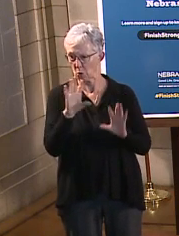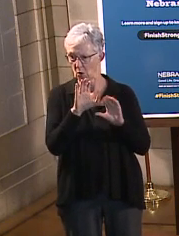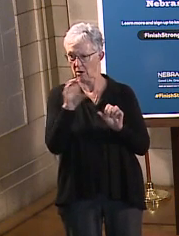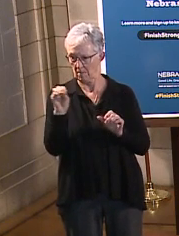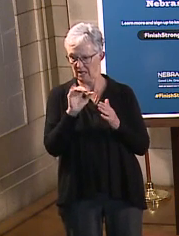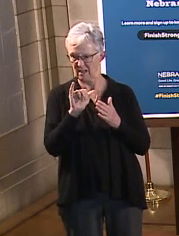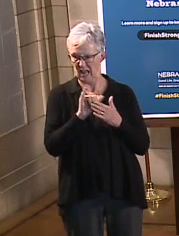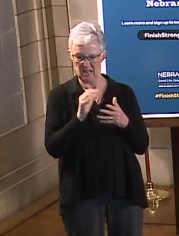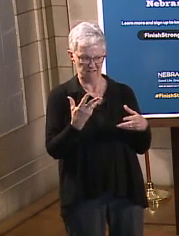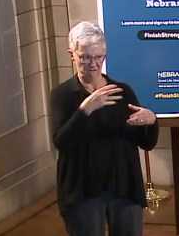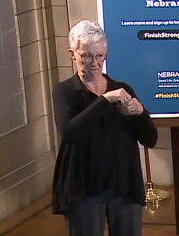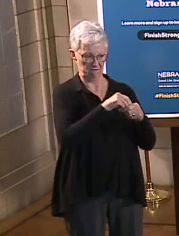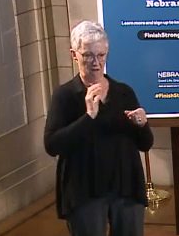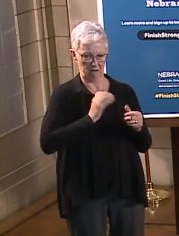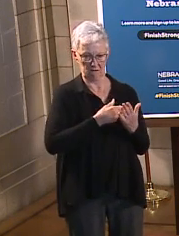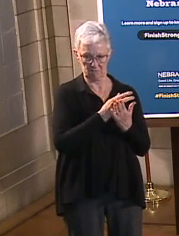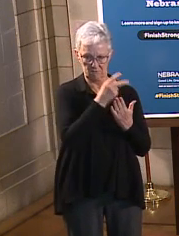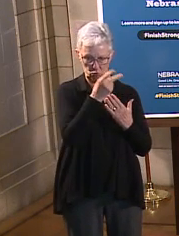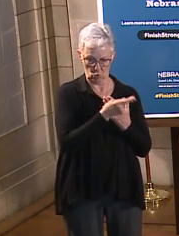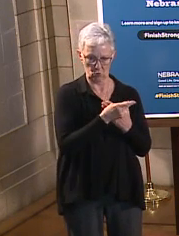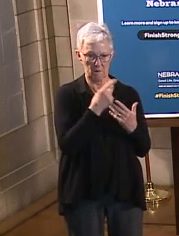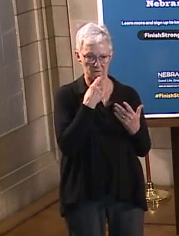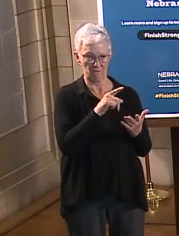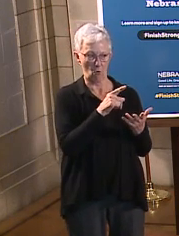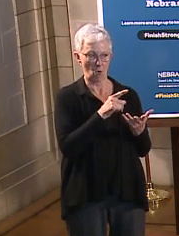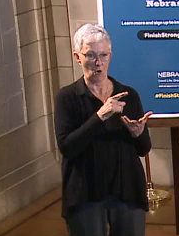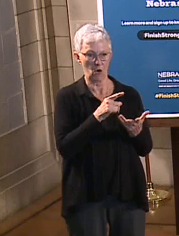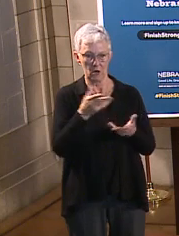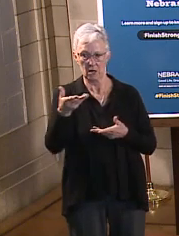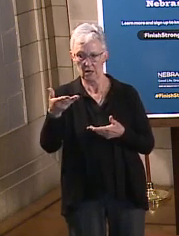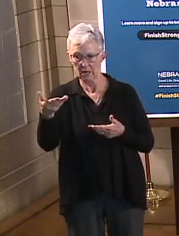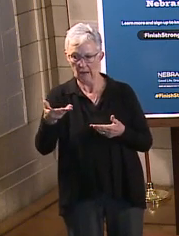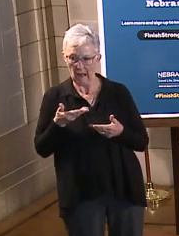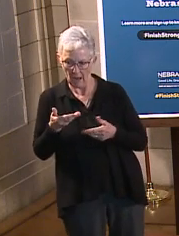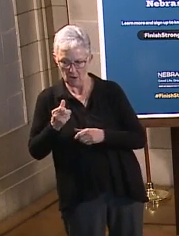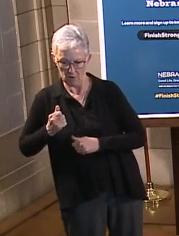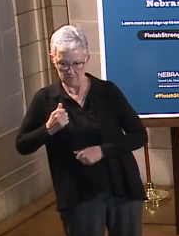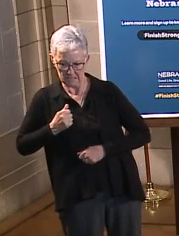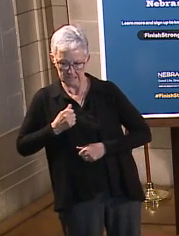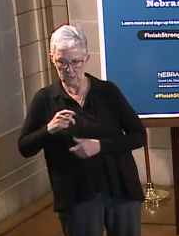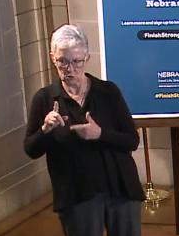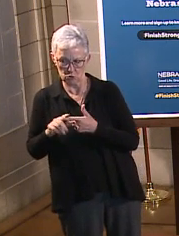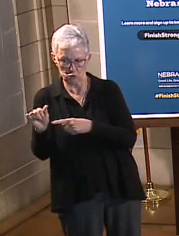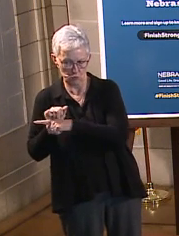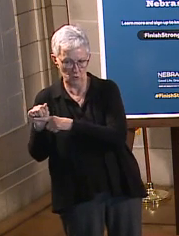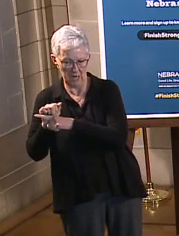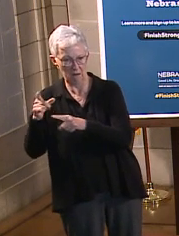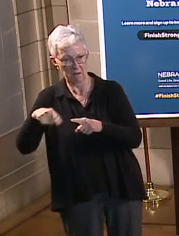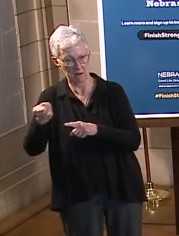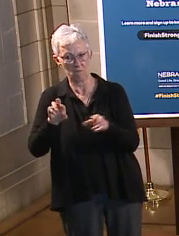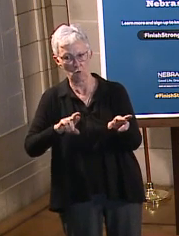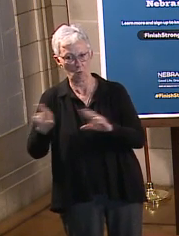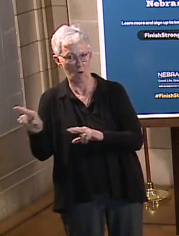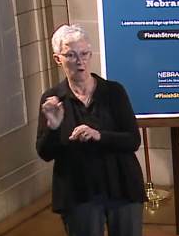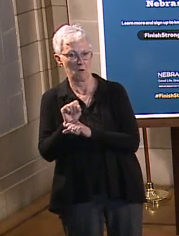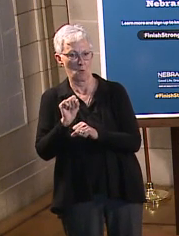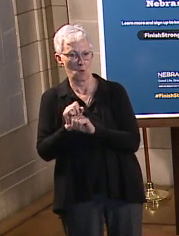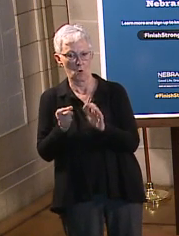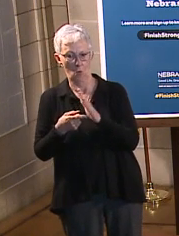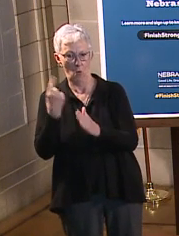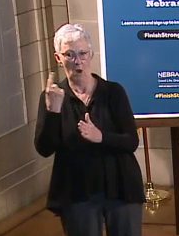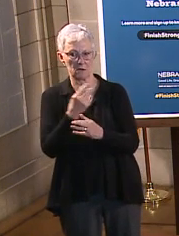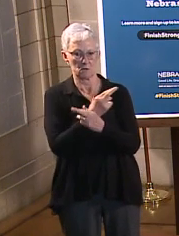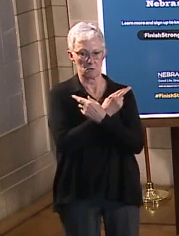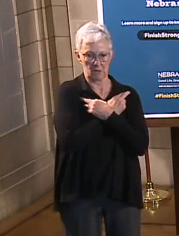organization can get involved by simply contacting us. Starting this Thursday, my team and I will be hosting weekly webinars to answer questions